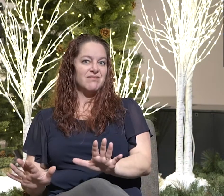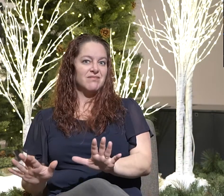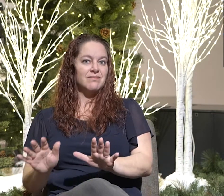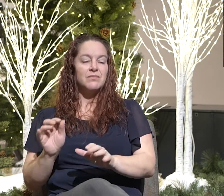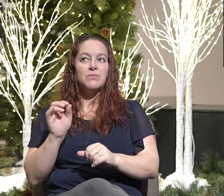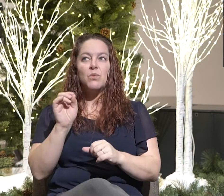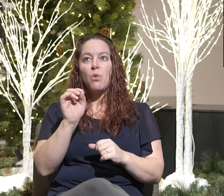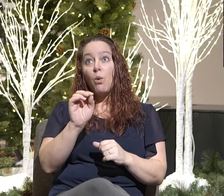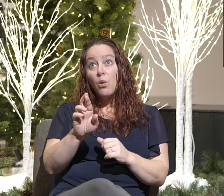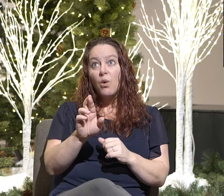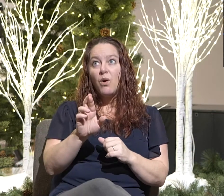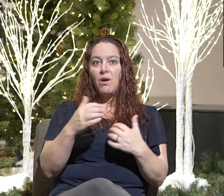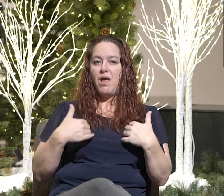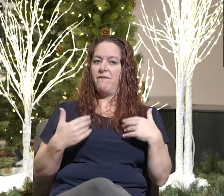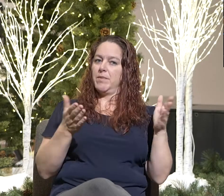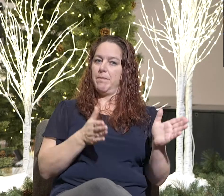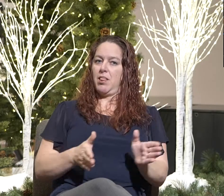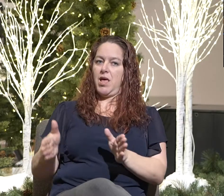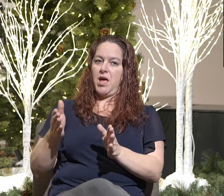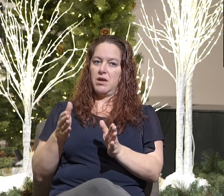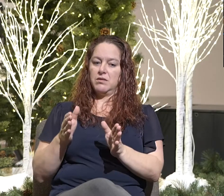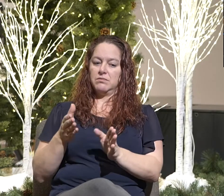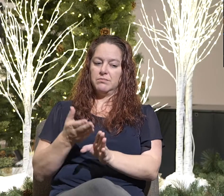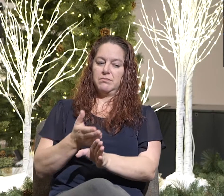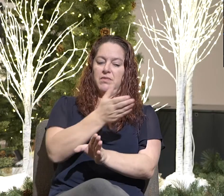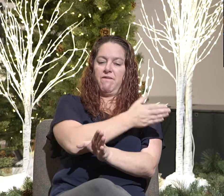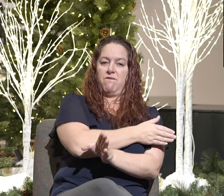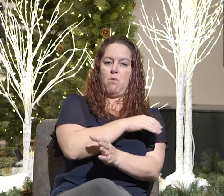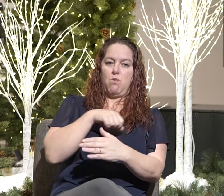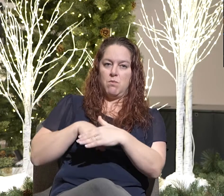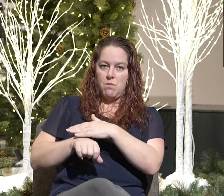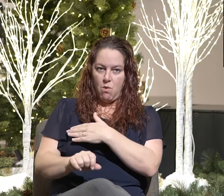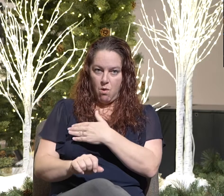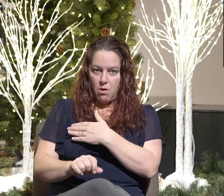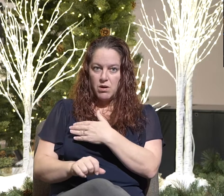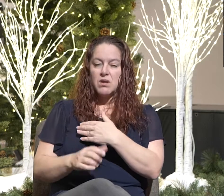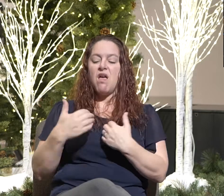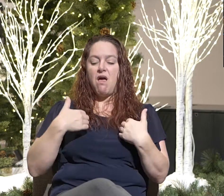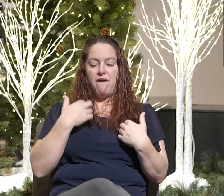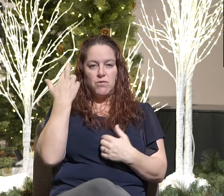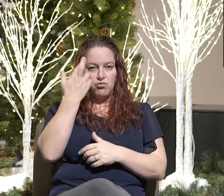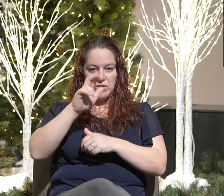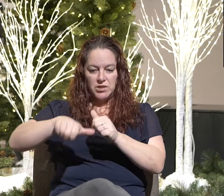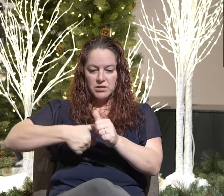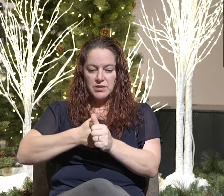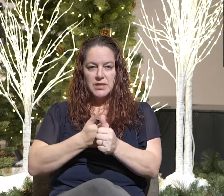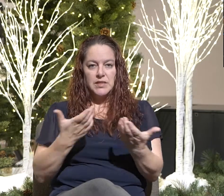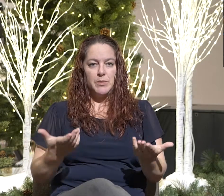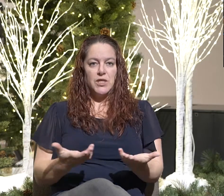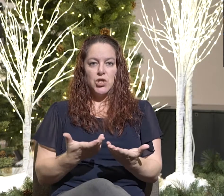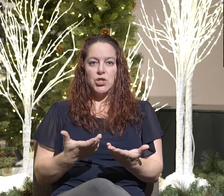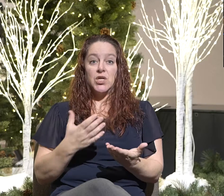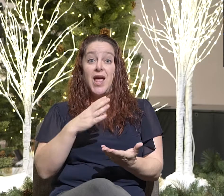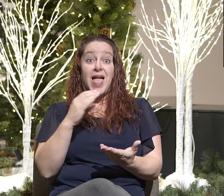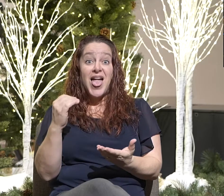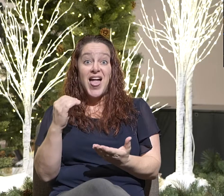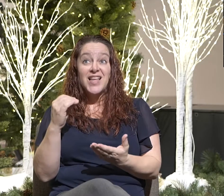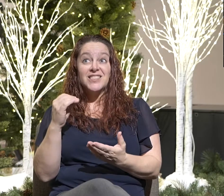Or was there a plan before we were born? We have a reason to be here and a place we are going.